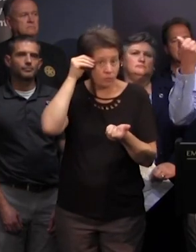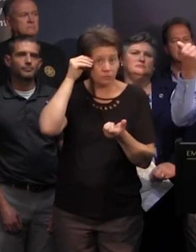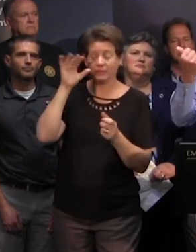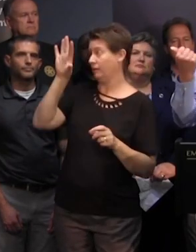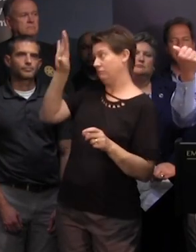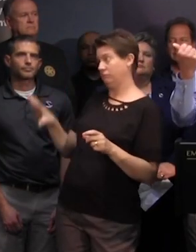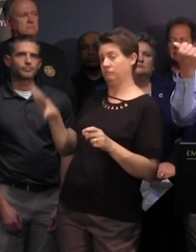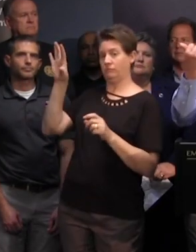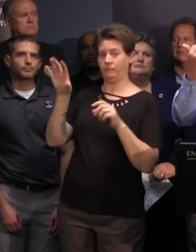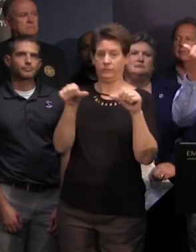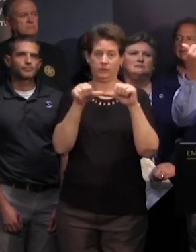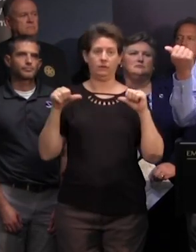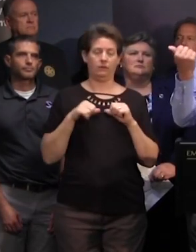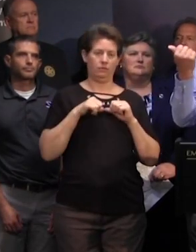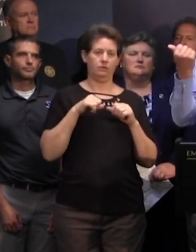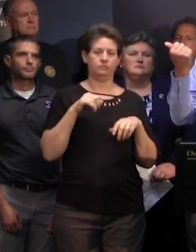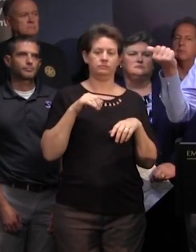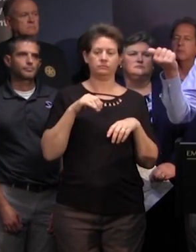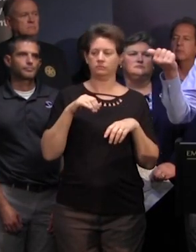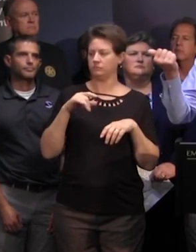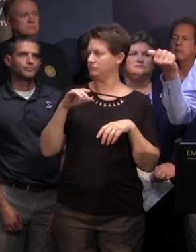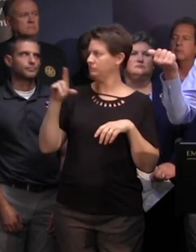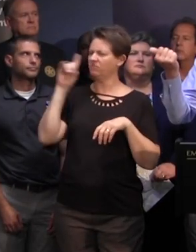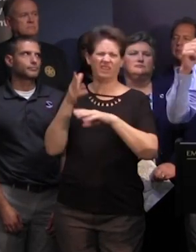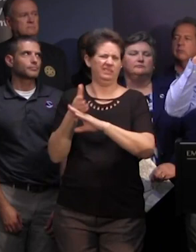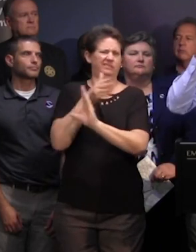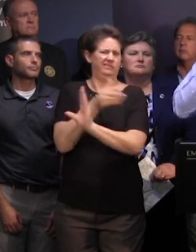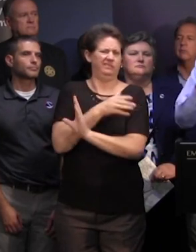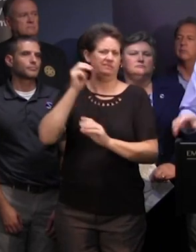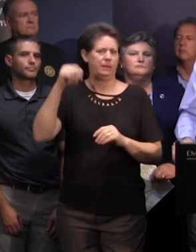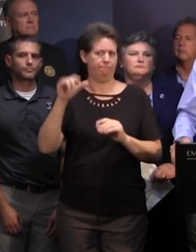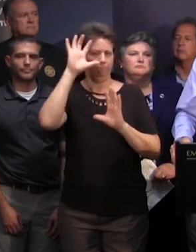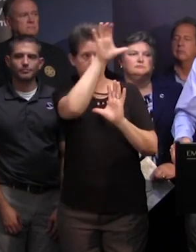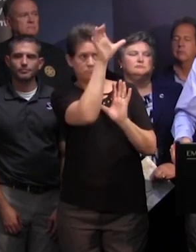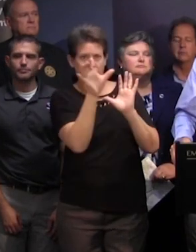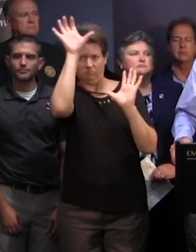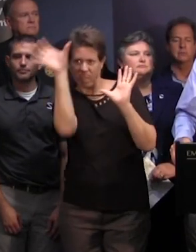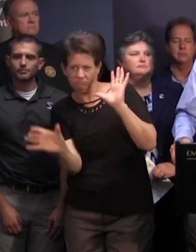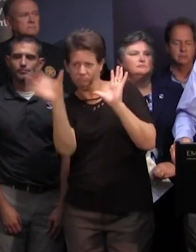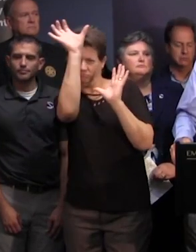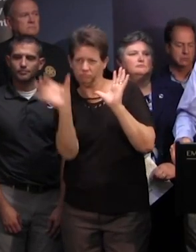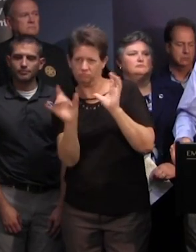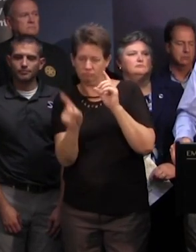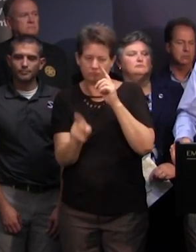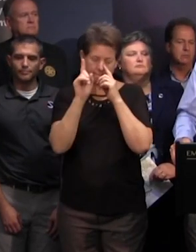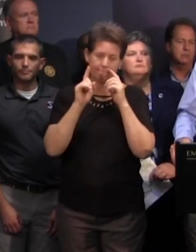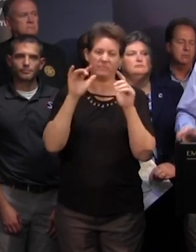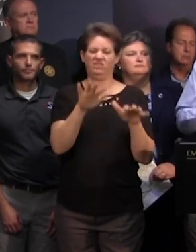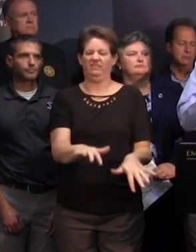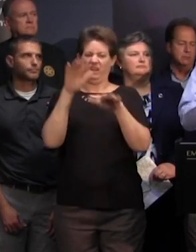these areas on the in the earlier map the evacuation areas evacuation